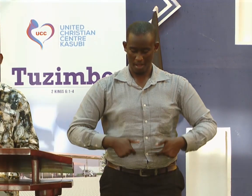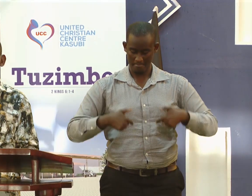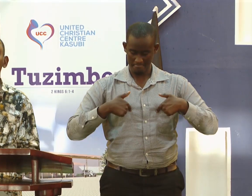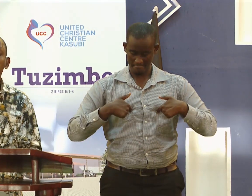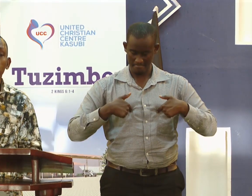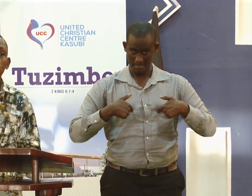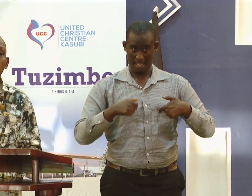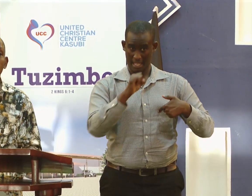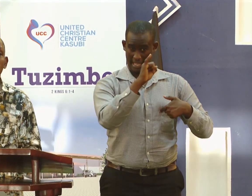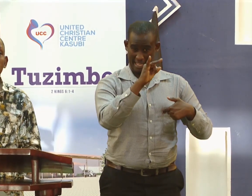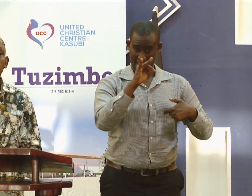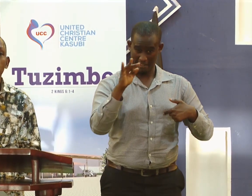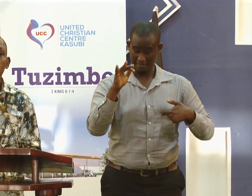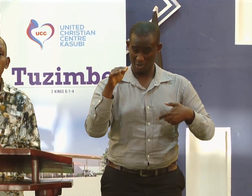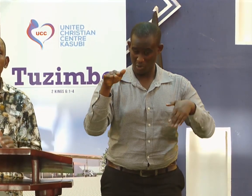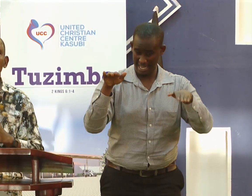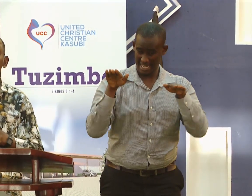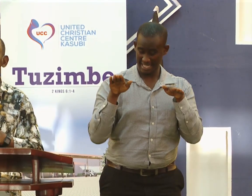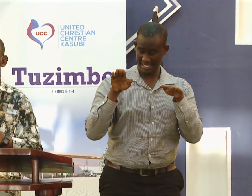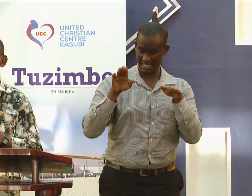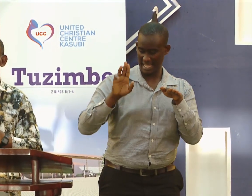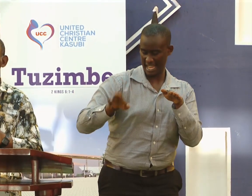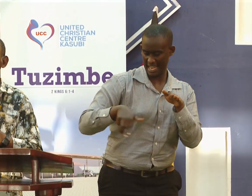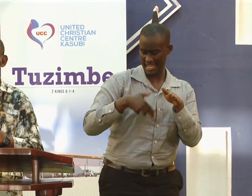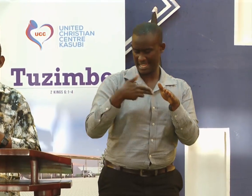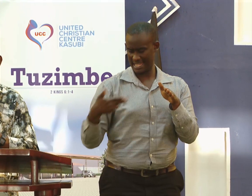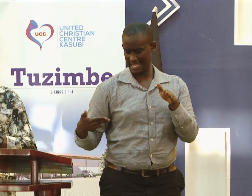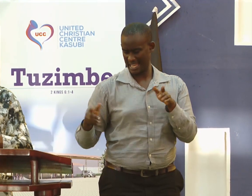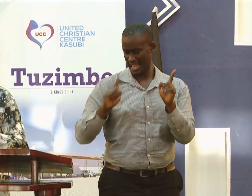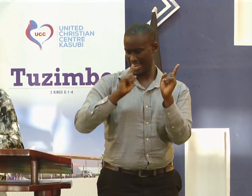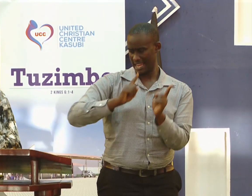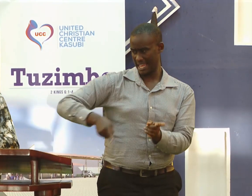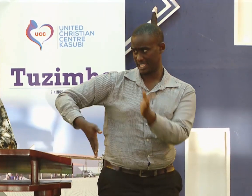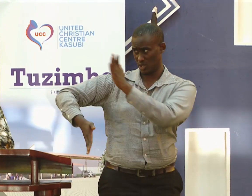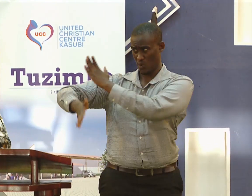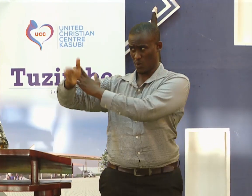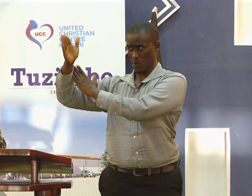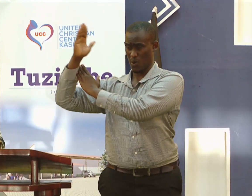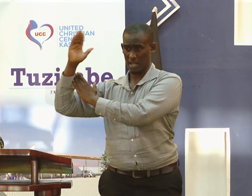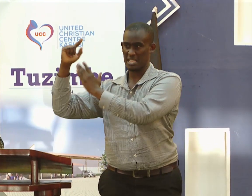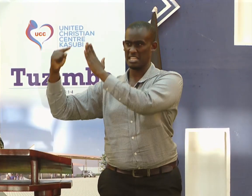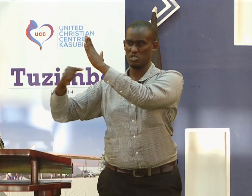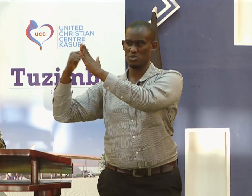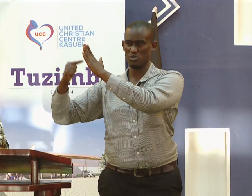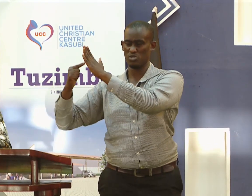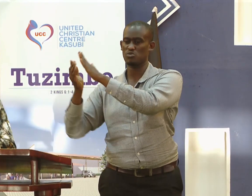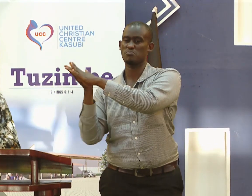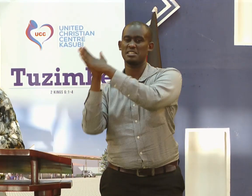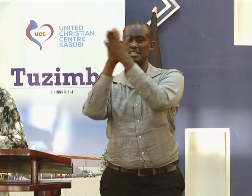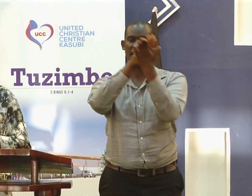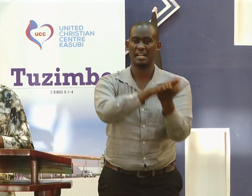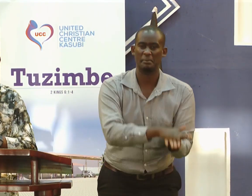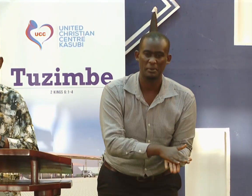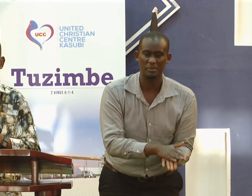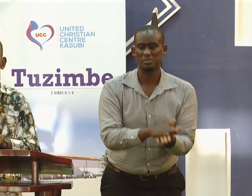So even in life, someone may be negligent and reluctant concerning godly matters, and they become